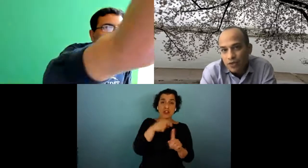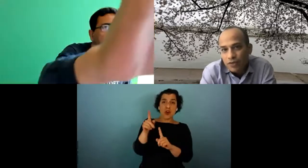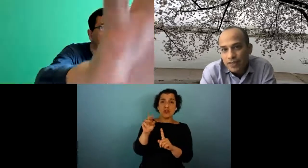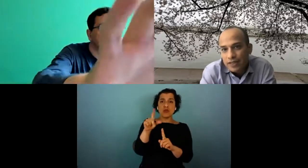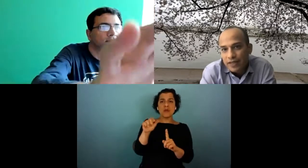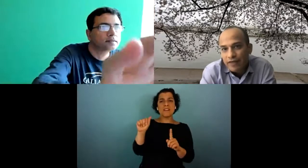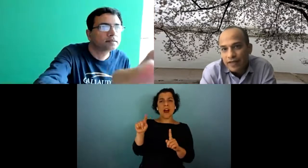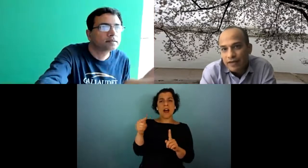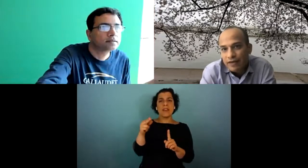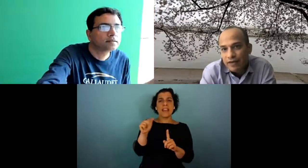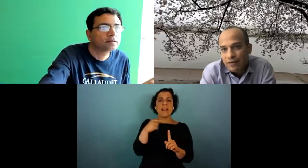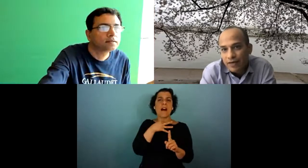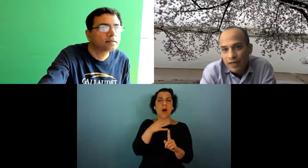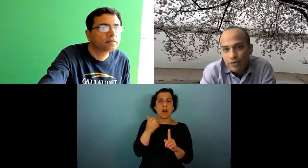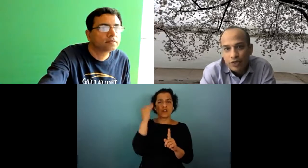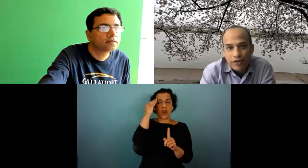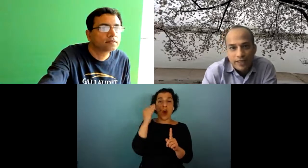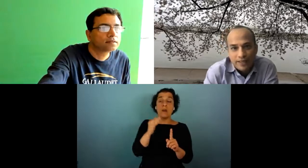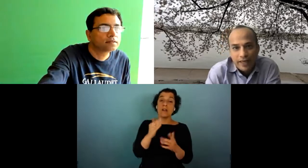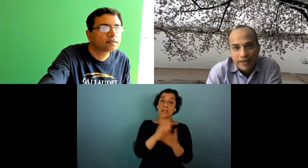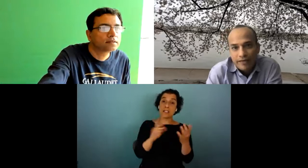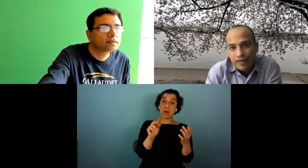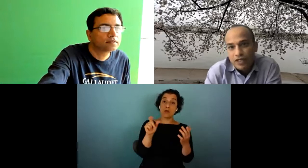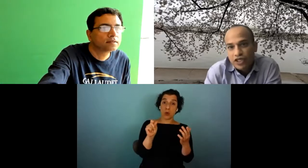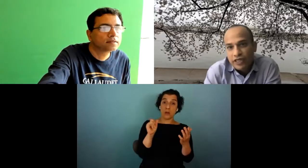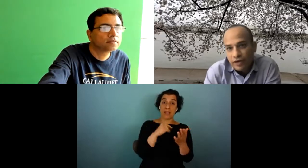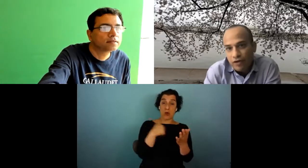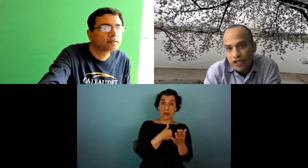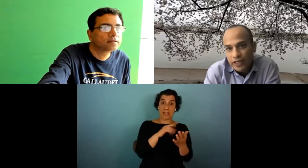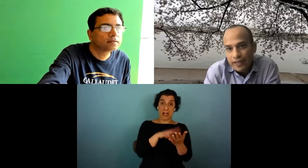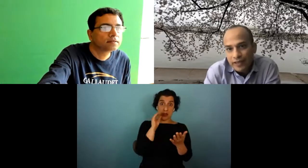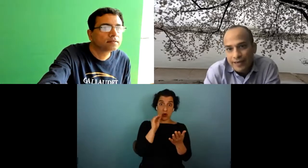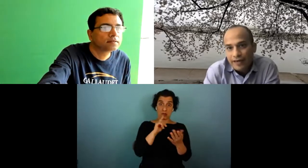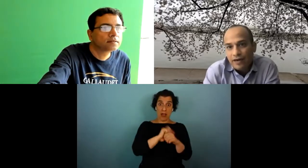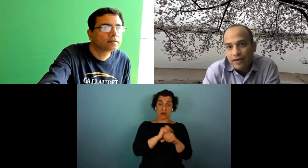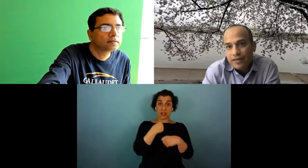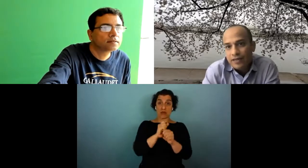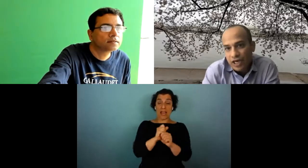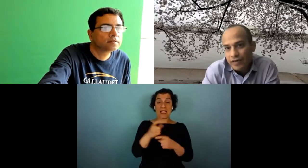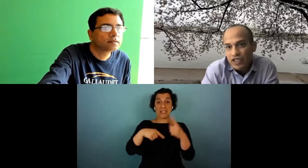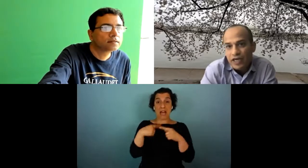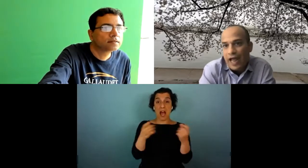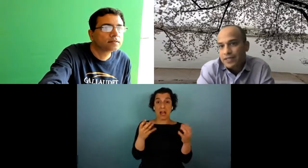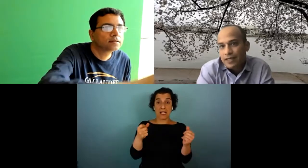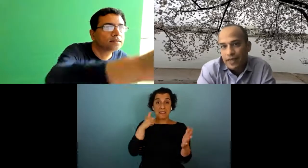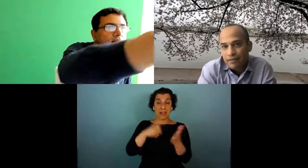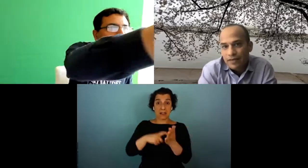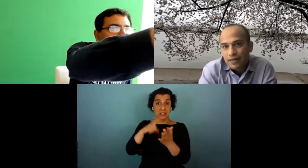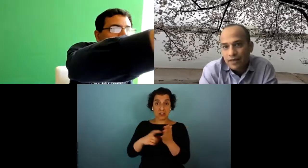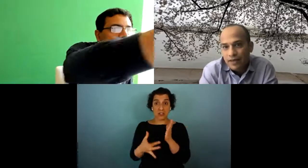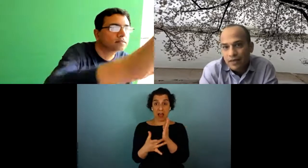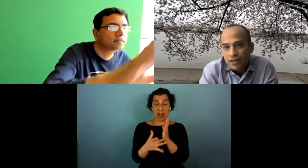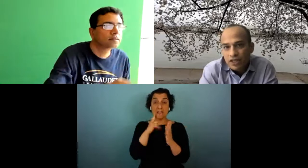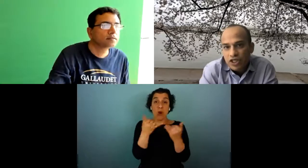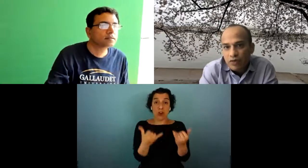some tools that we can learn and use to create sign recognition technology in current generation apps and games